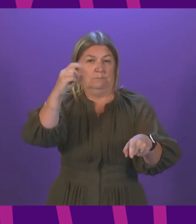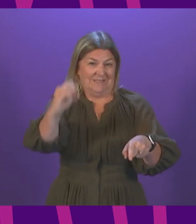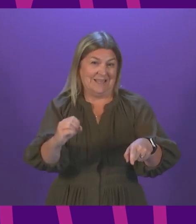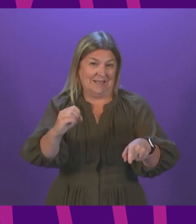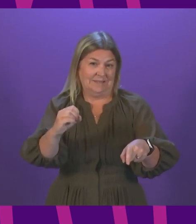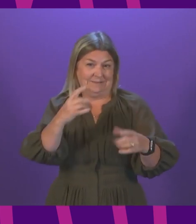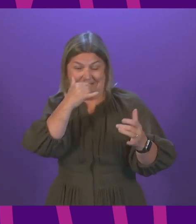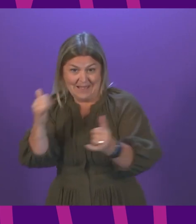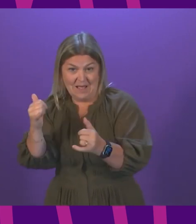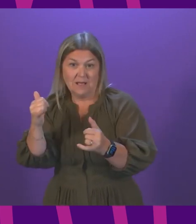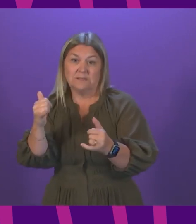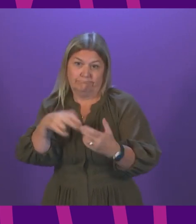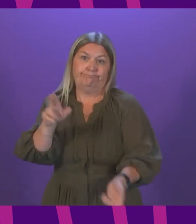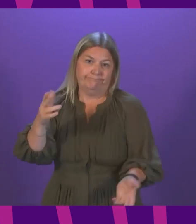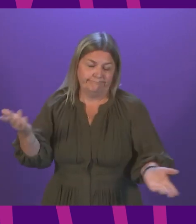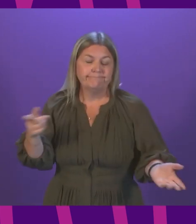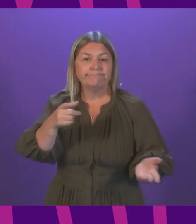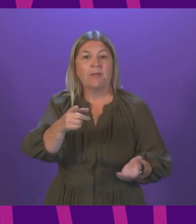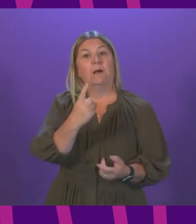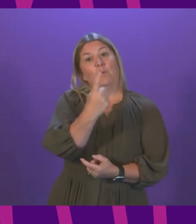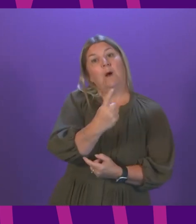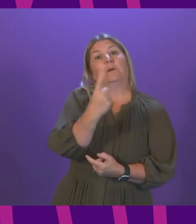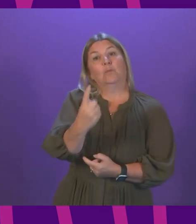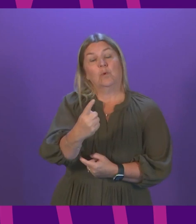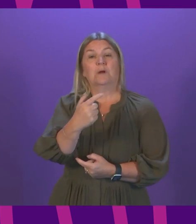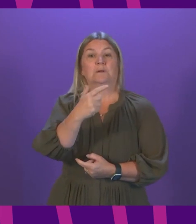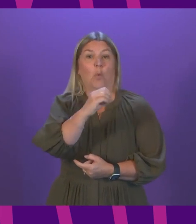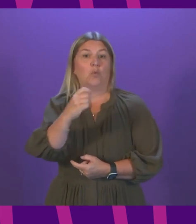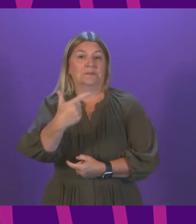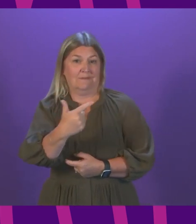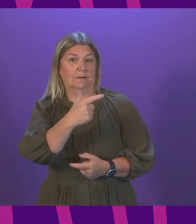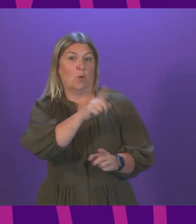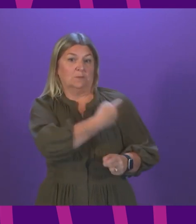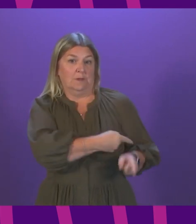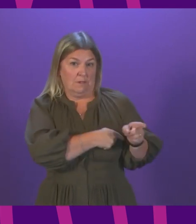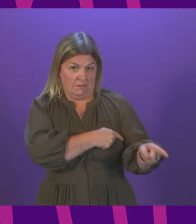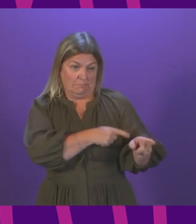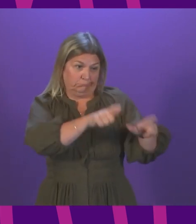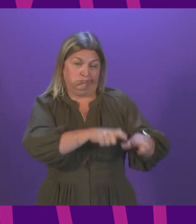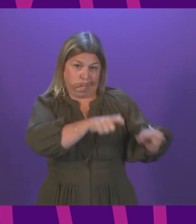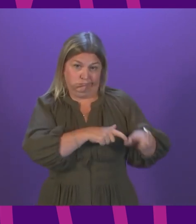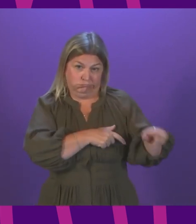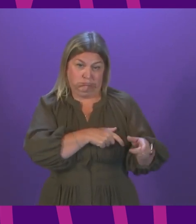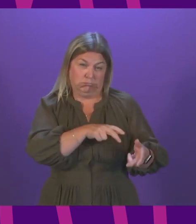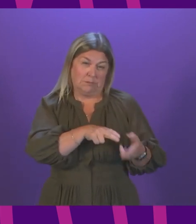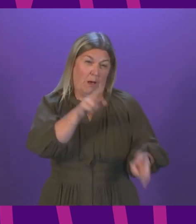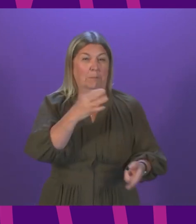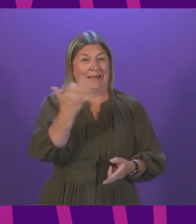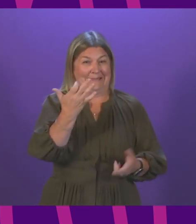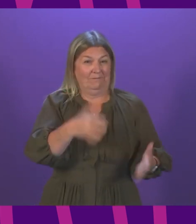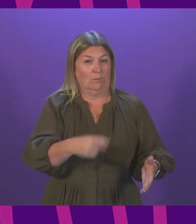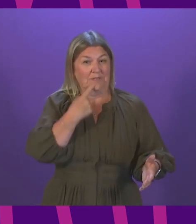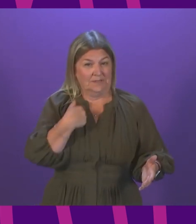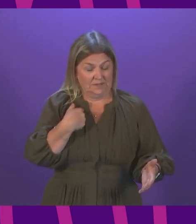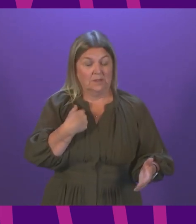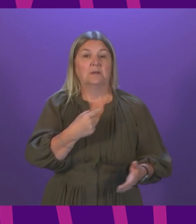of all tests carried out. 1,107 people are currently in hospital with COVID, which is 19 more than yesterday,